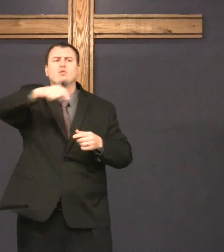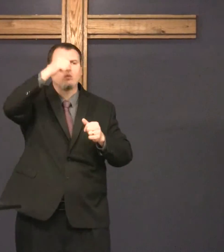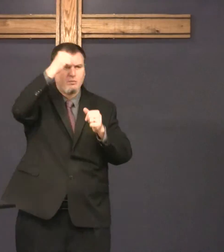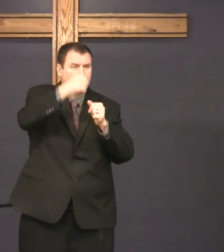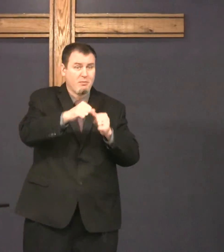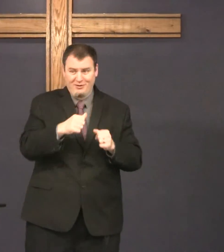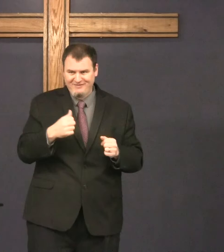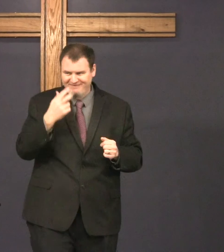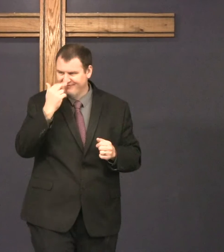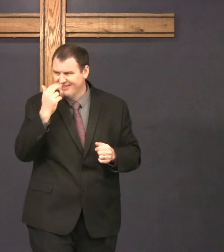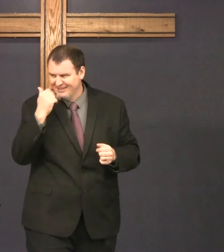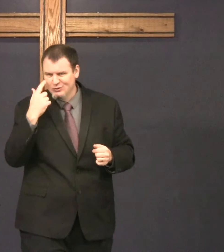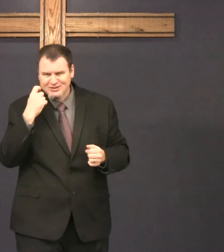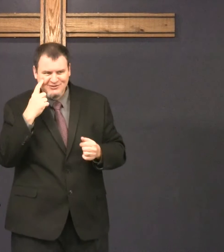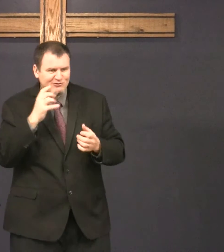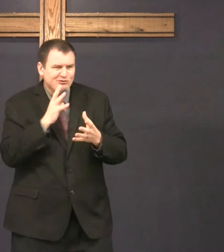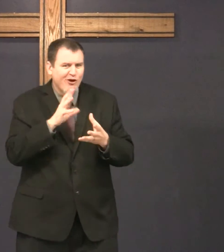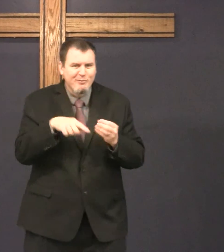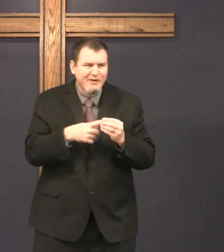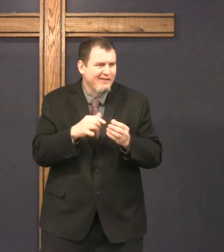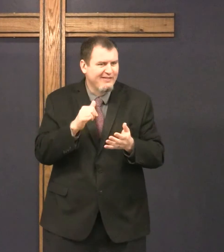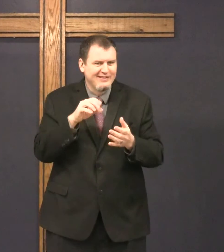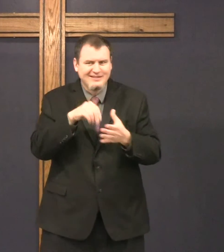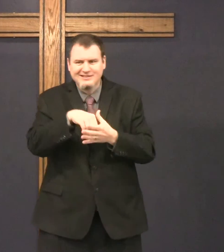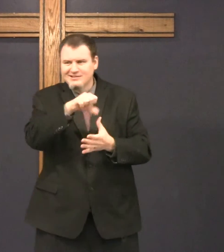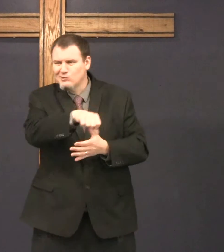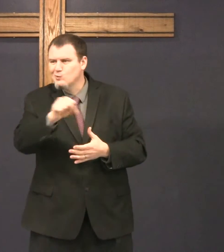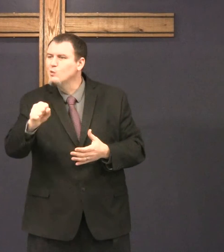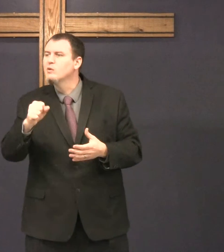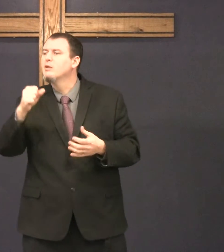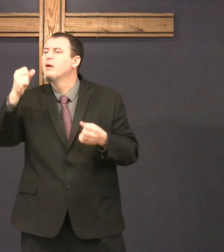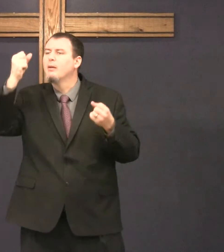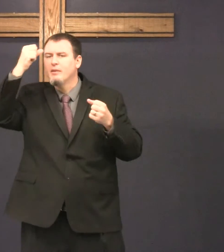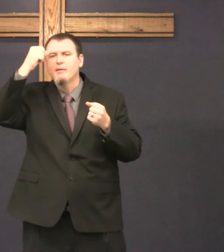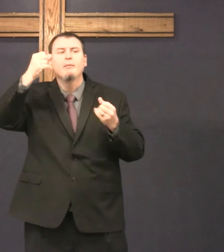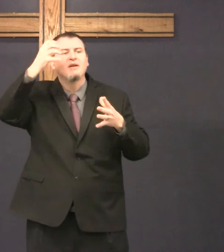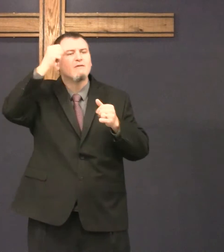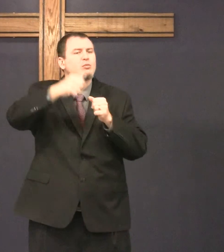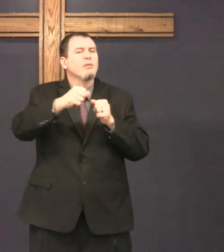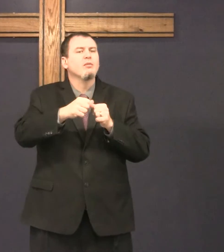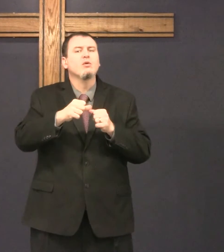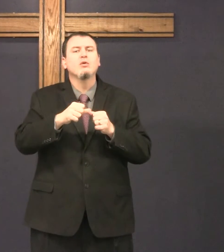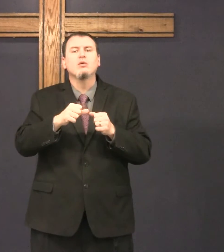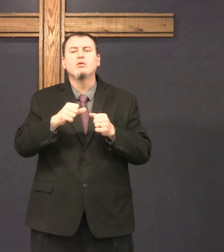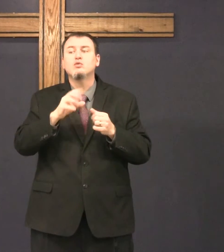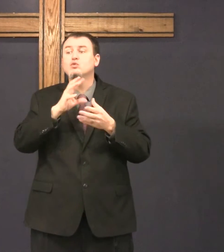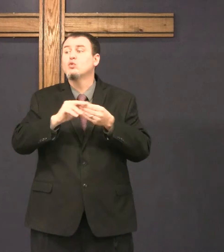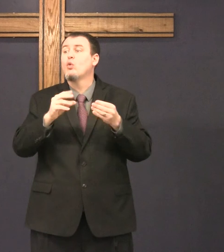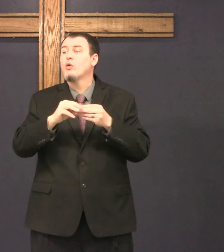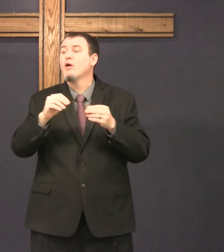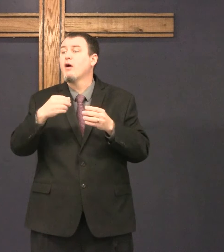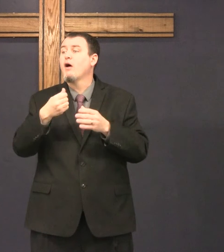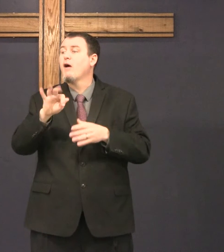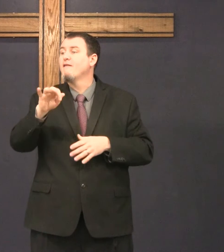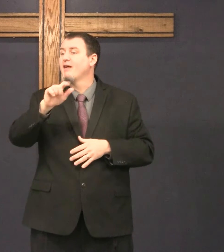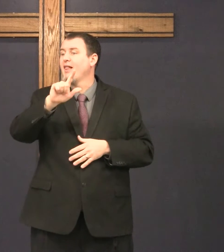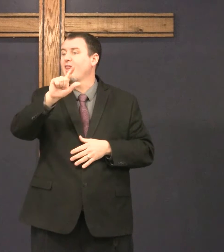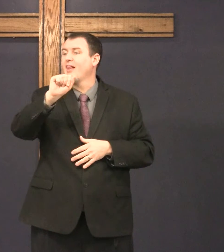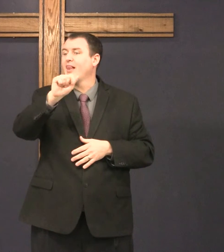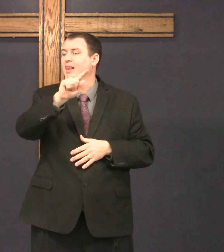how many of you remember, it's funny, we just talked about this in the Sunday school. How many of you remember the story